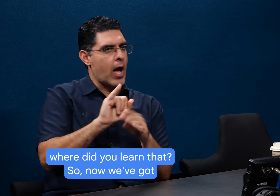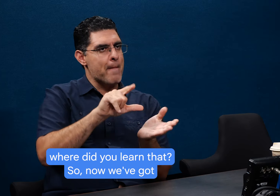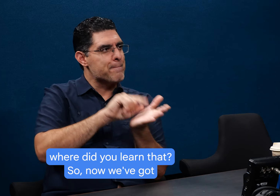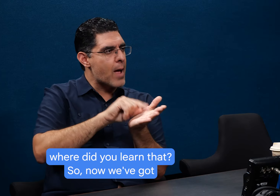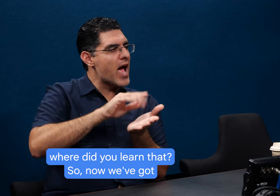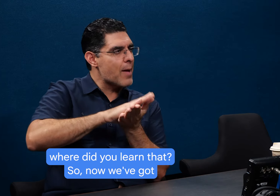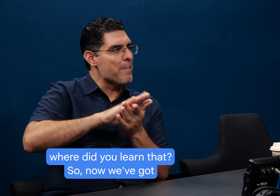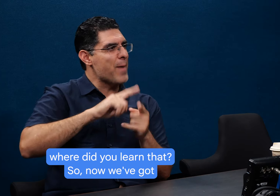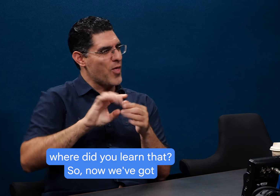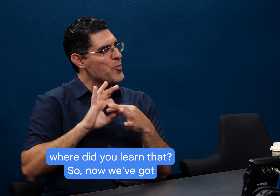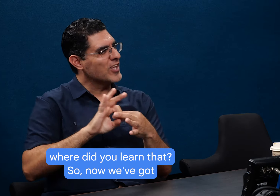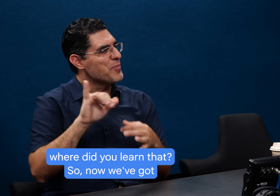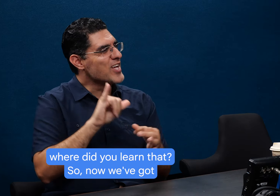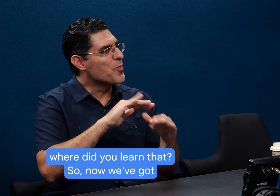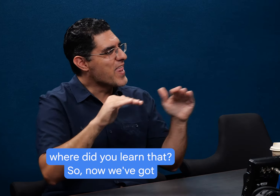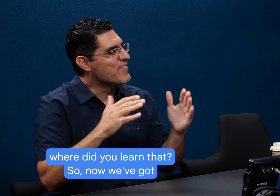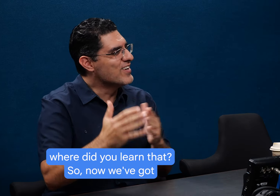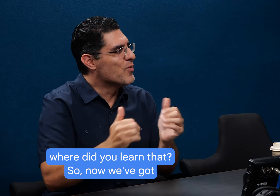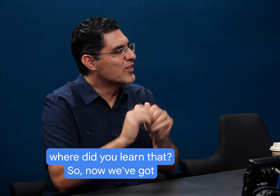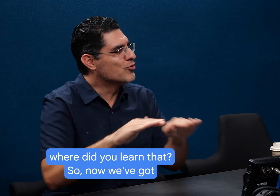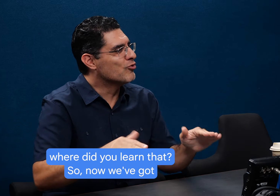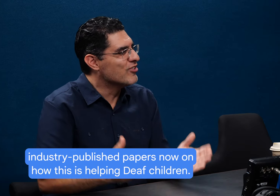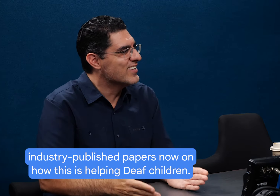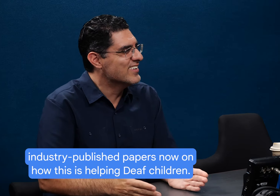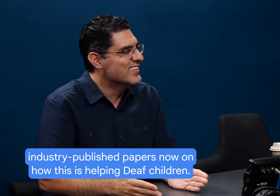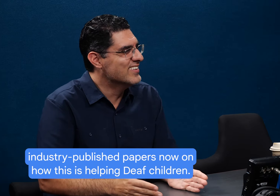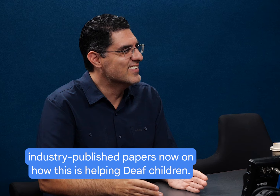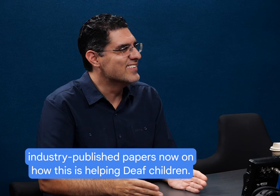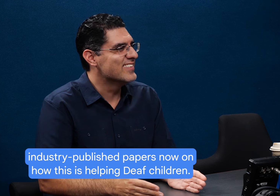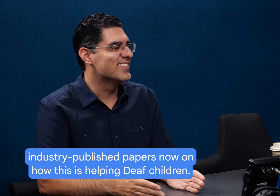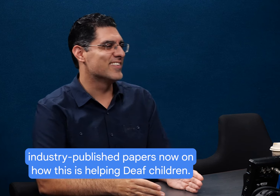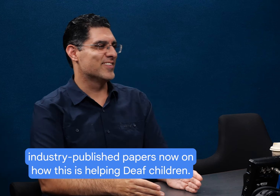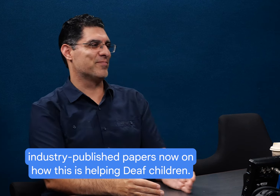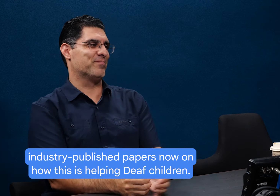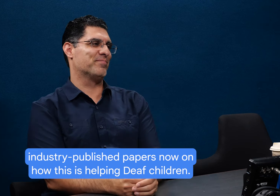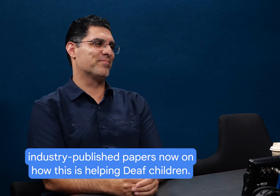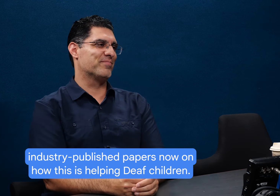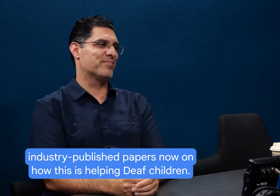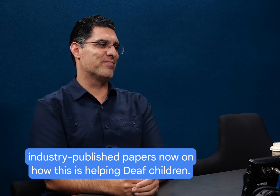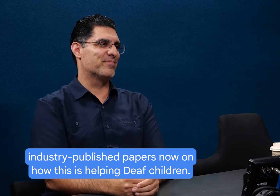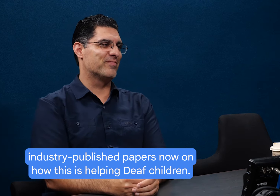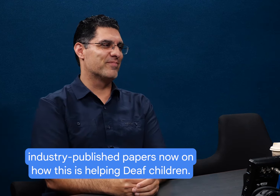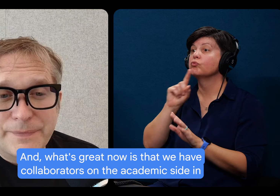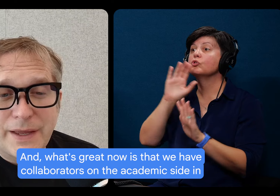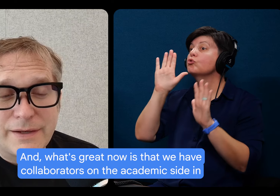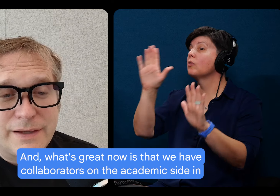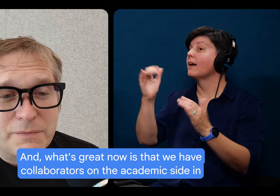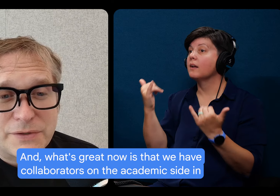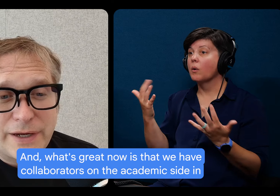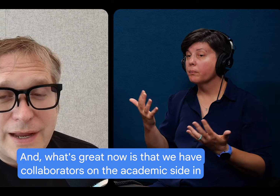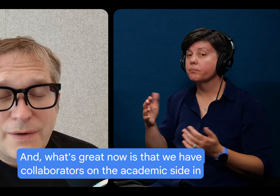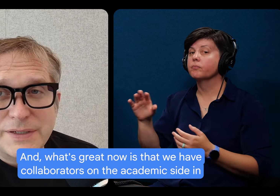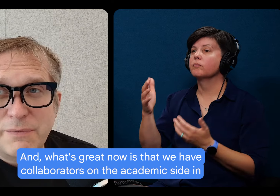um, so now we've, we've got, uh, industry published papers now on how this is helping deaf children. And,